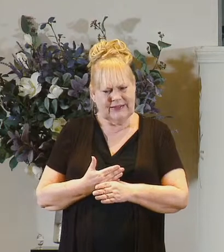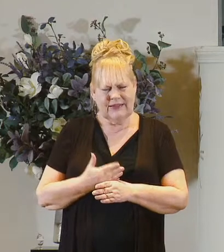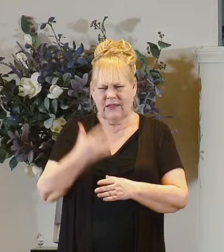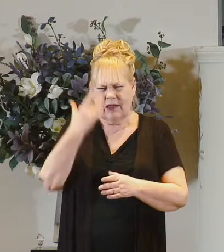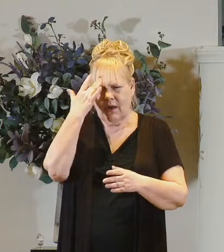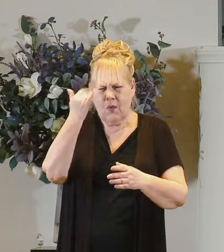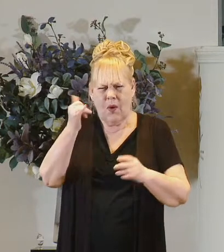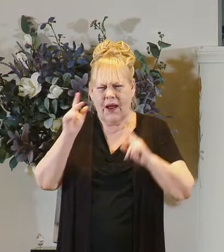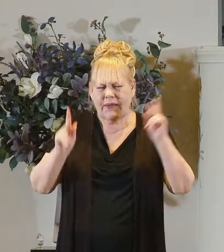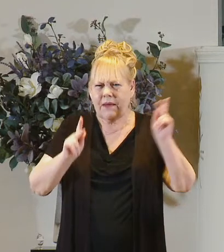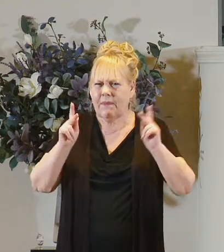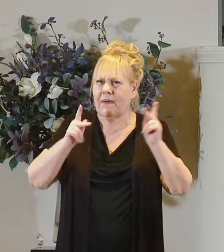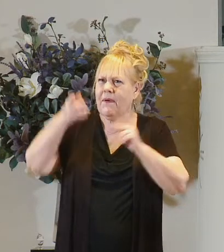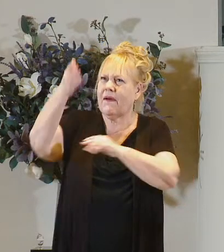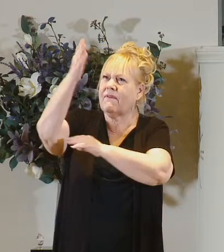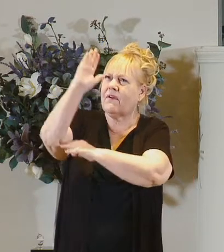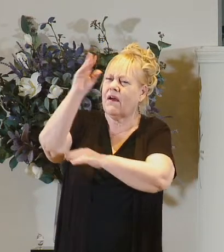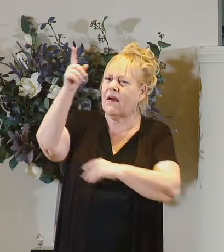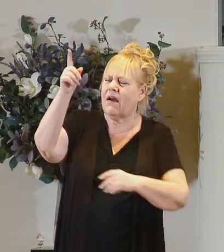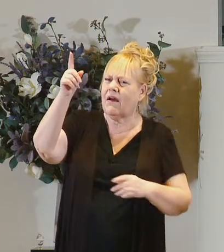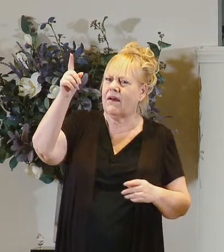why do the people of god